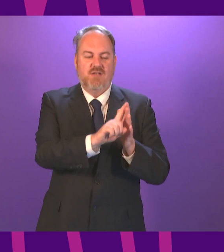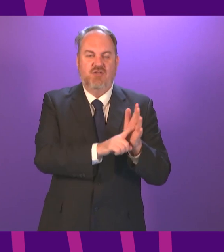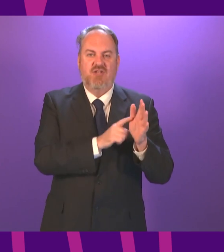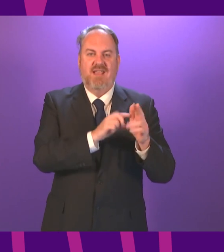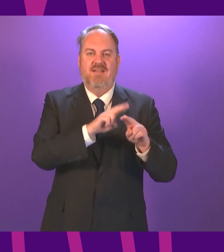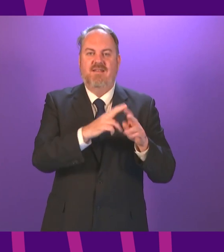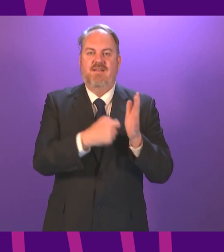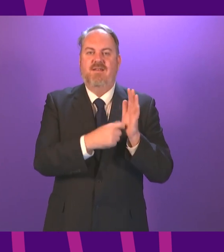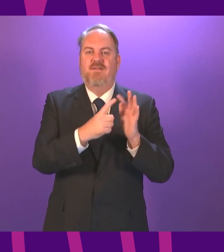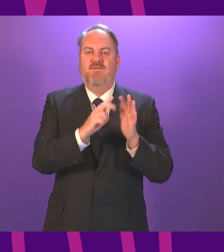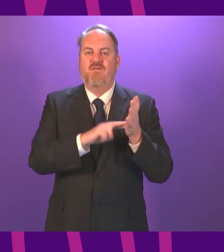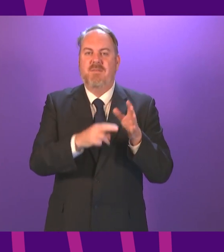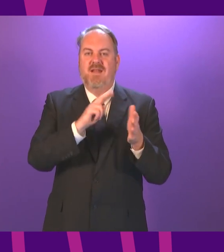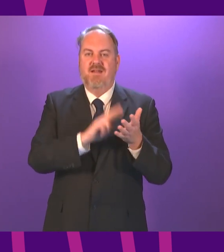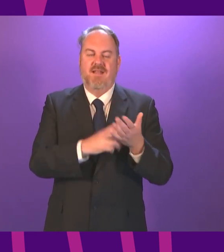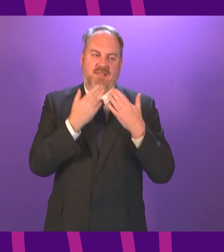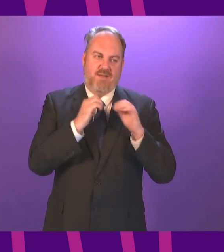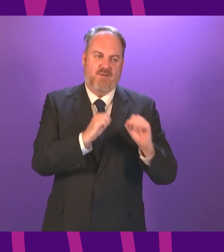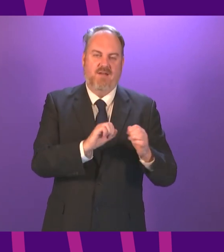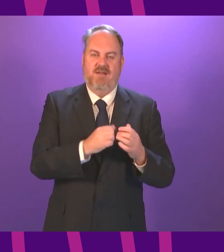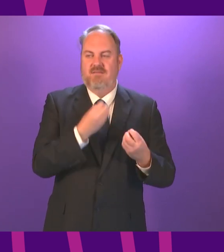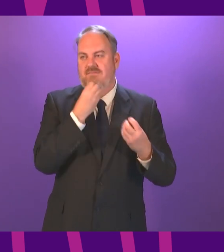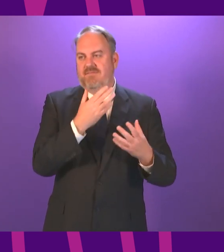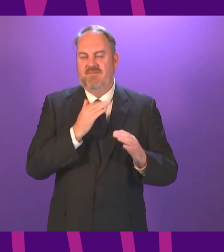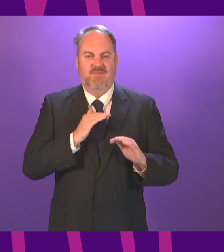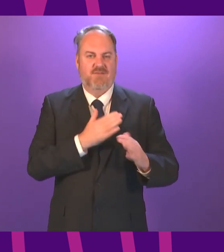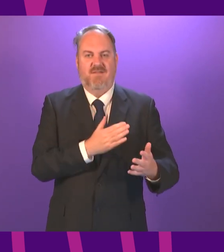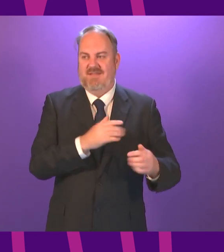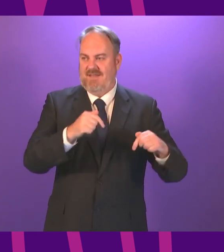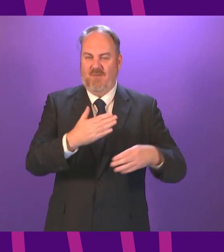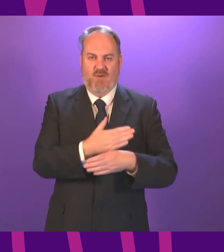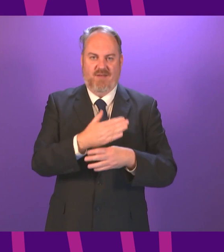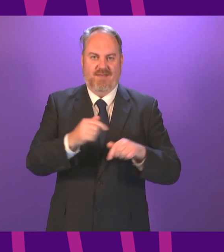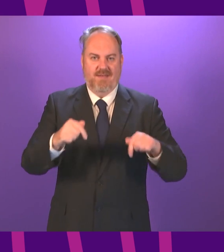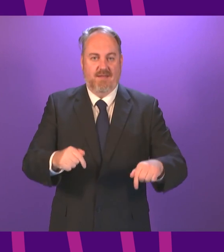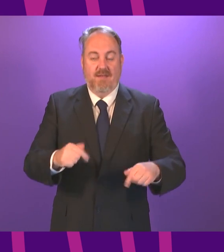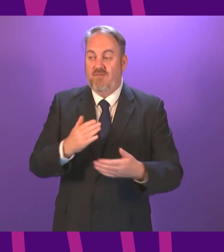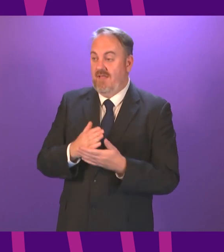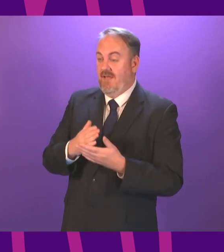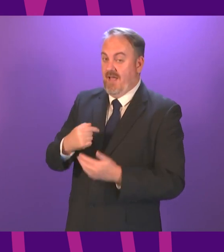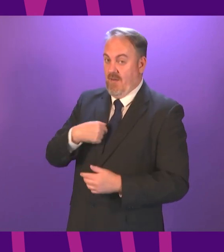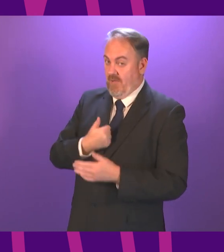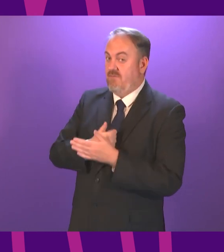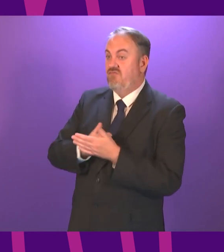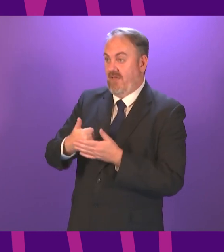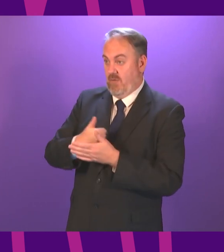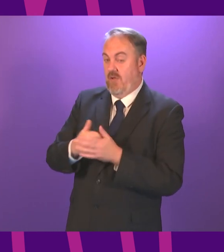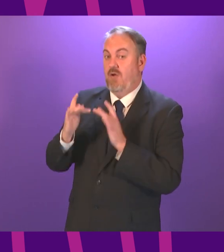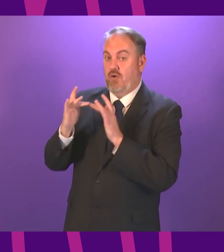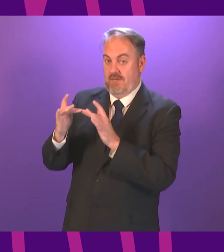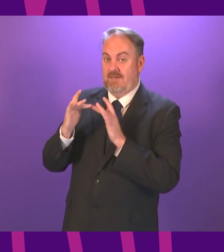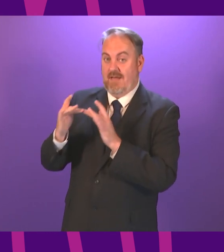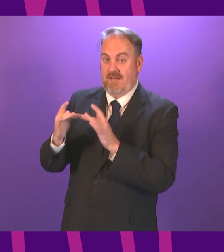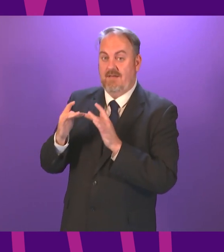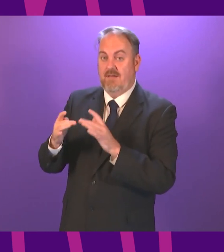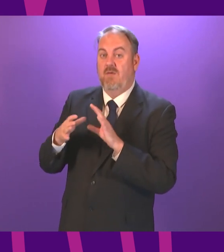thank for her incredible service. It'll come as no surprise to the new Health Secretary that I will be in regular contact about the new